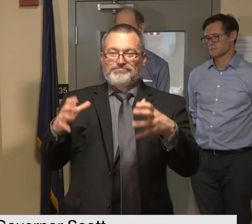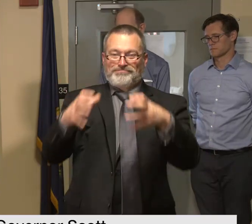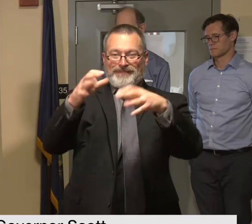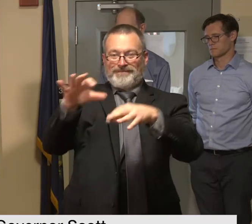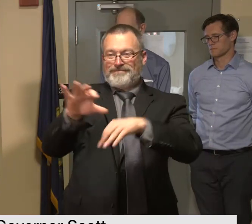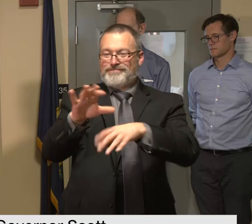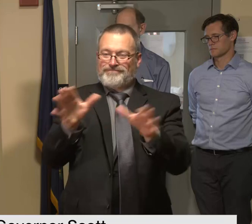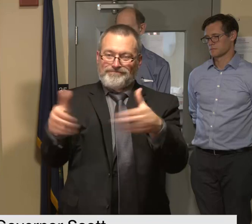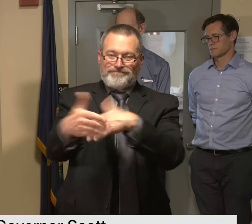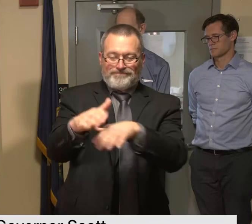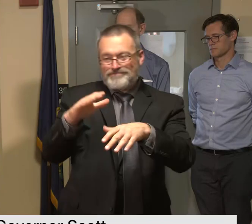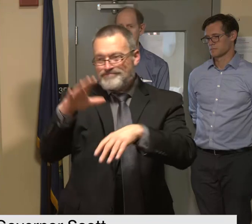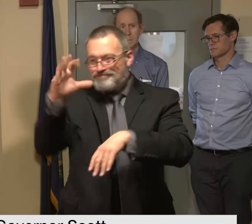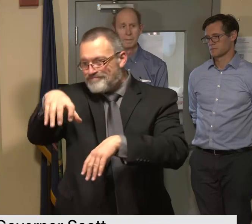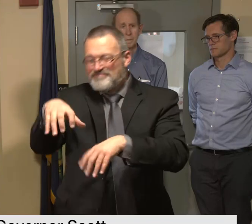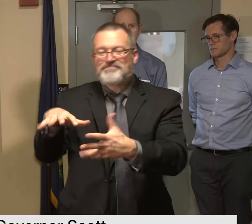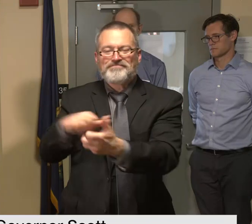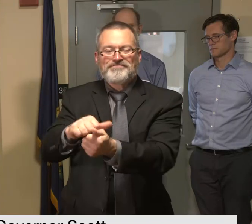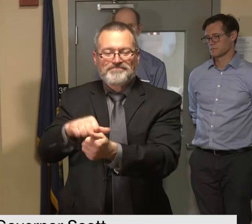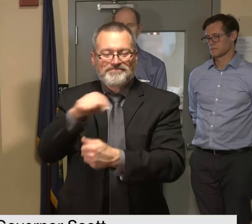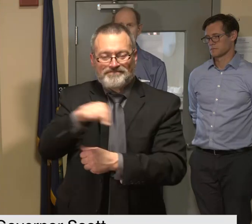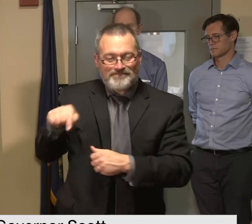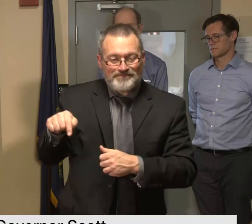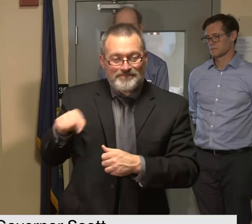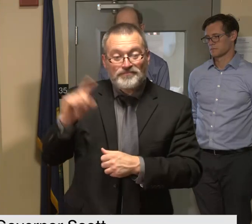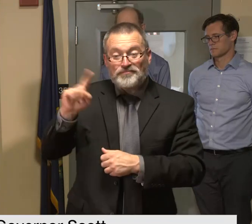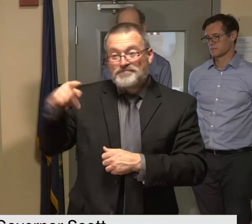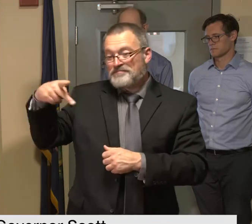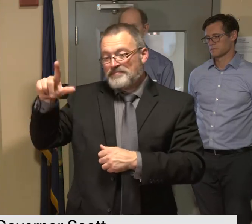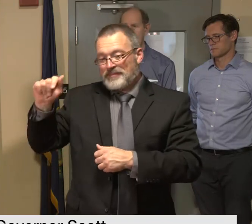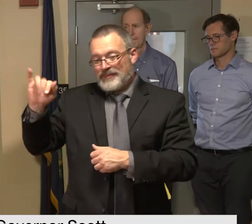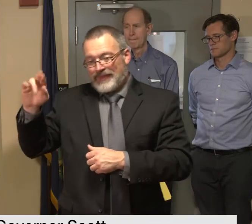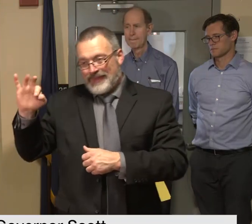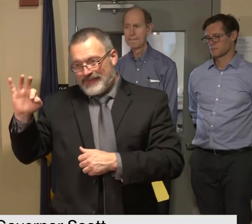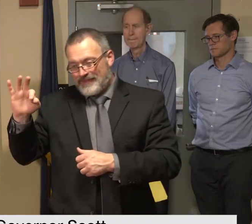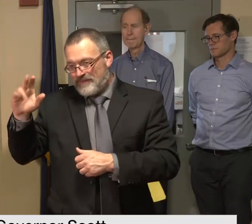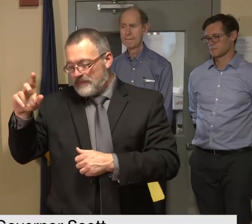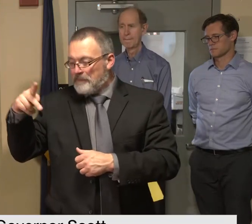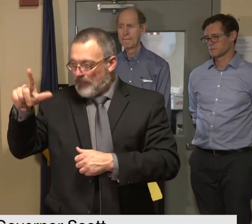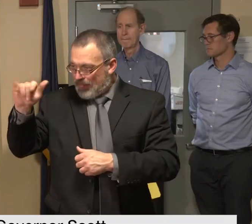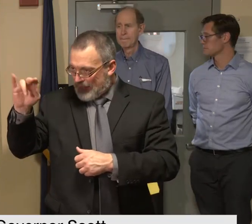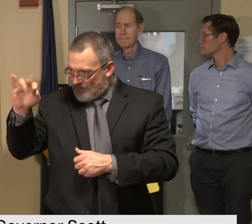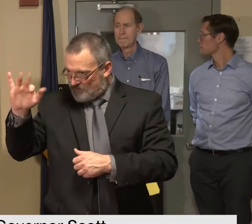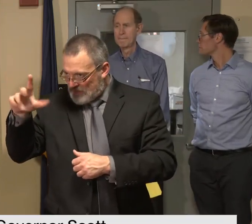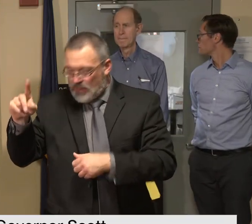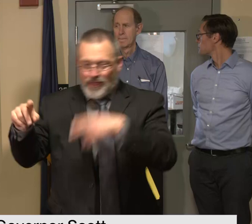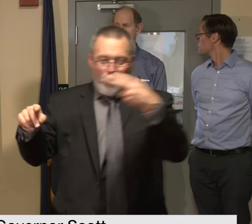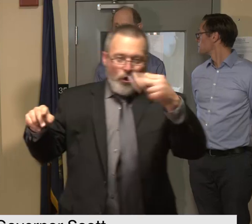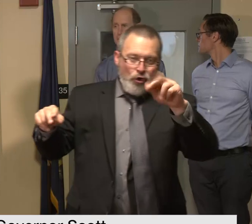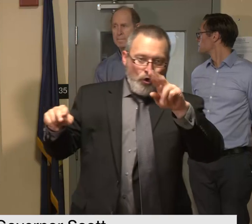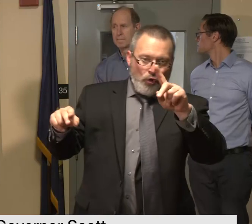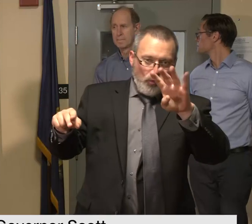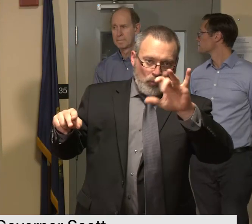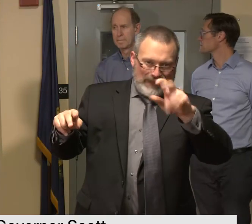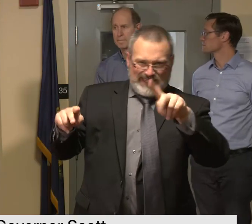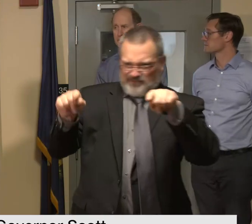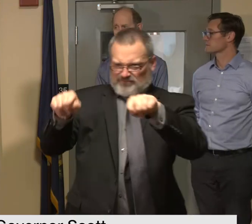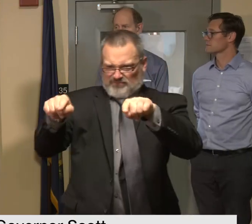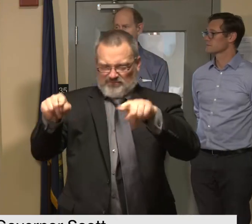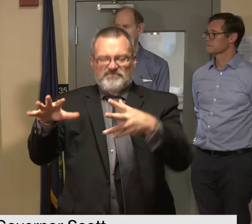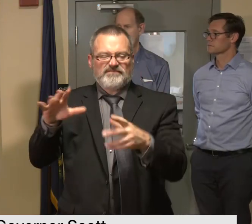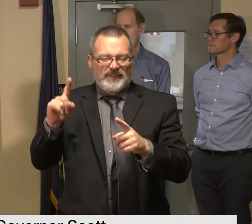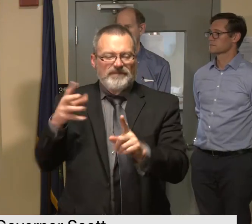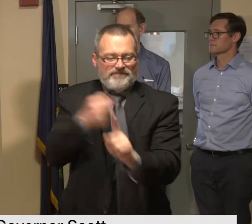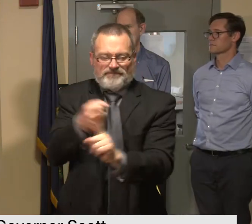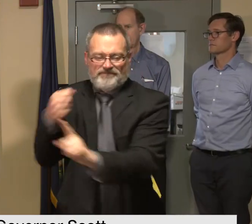facilities in plainfield and hardwick our team is working with the impacted towns and facilities to find immediate